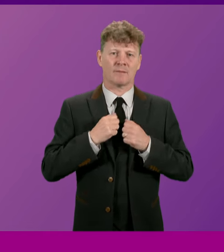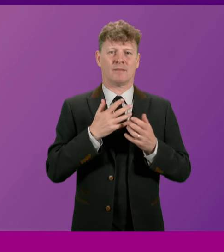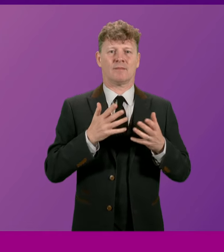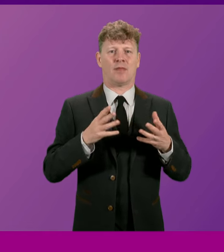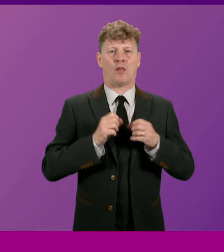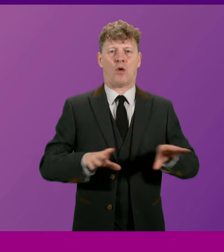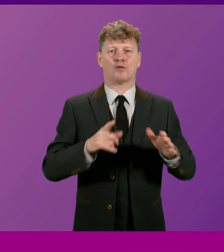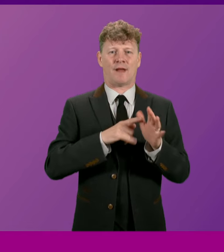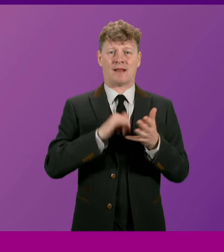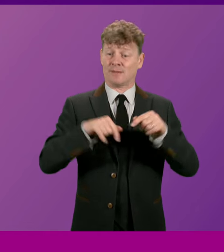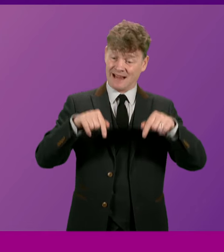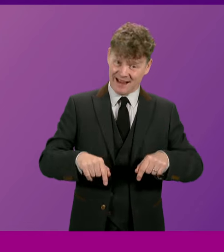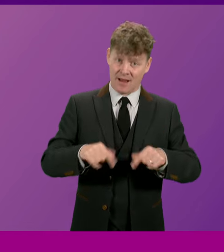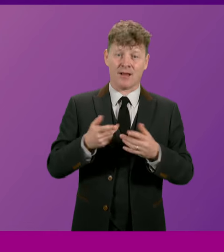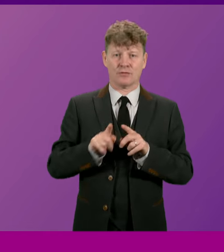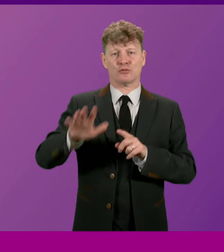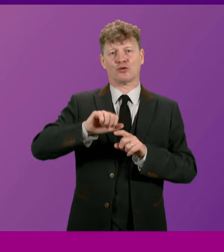this chamber and across our country.